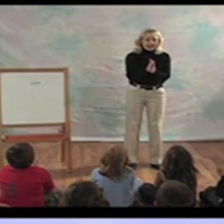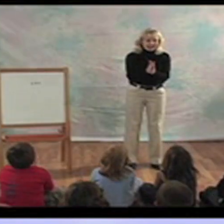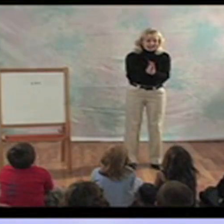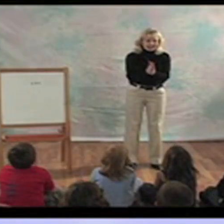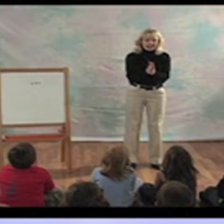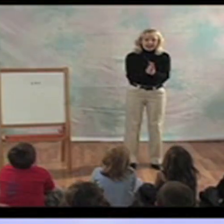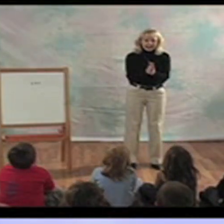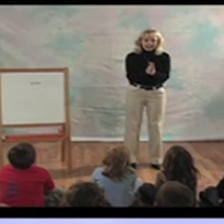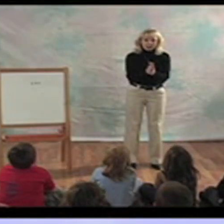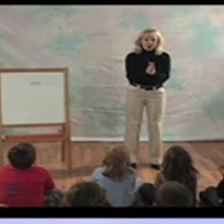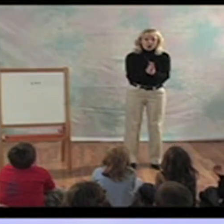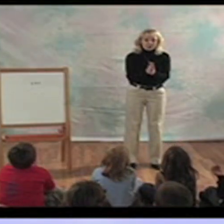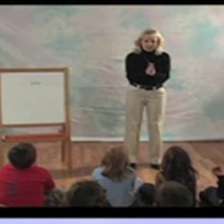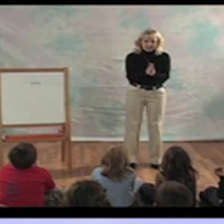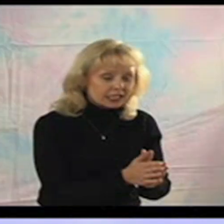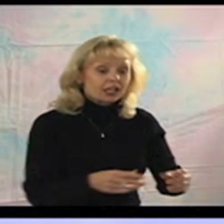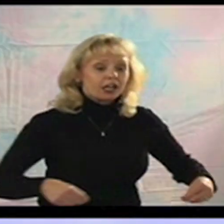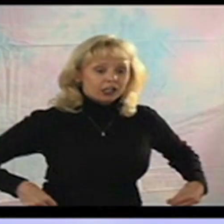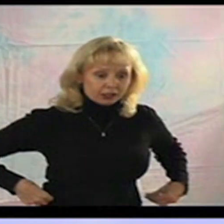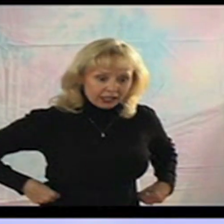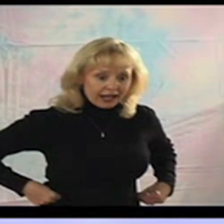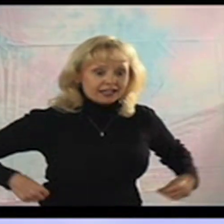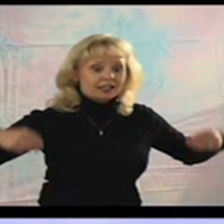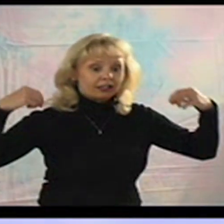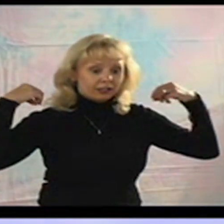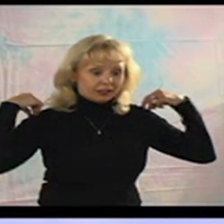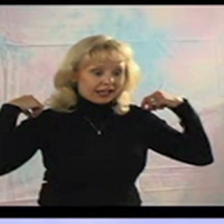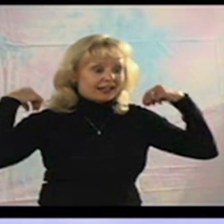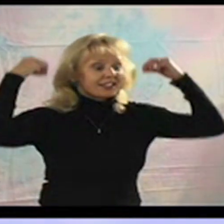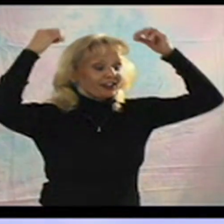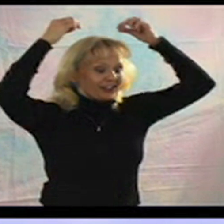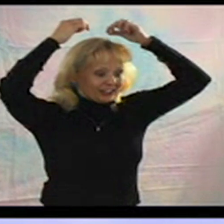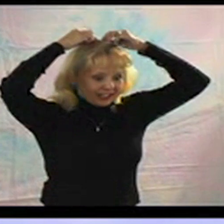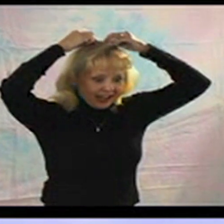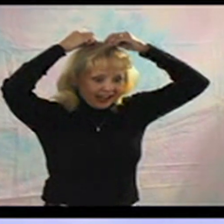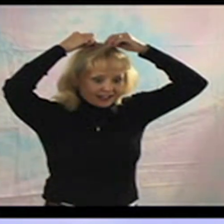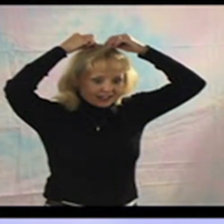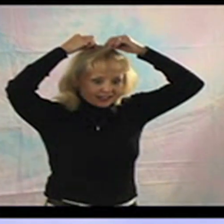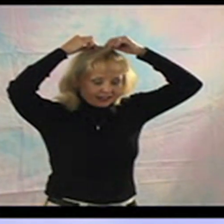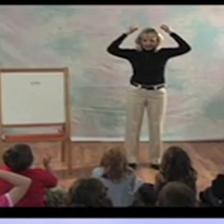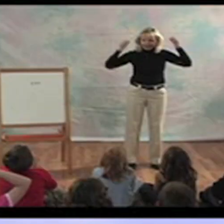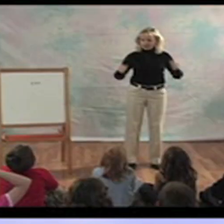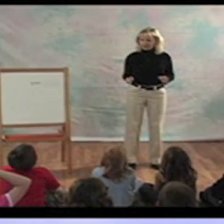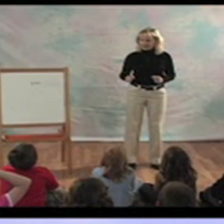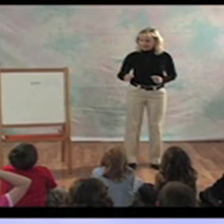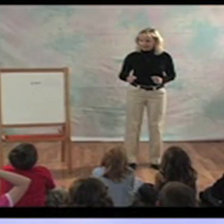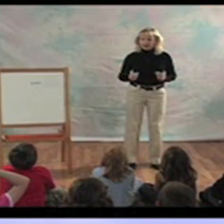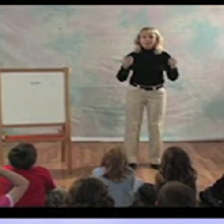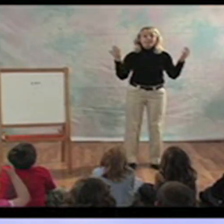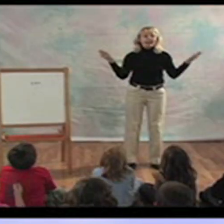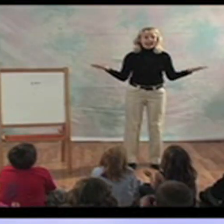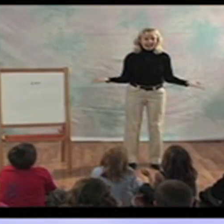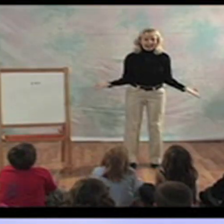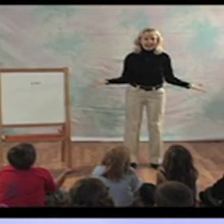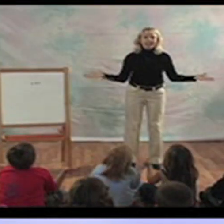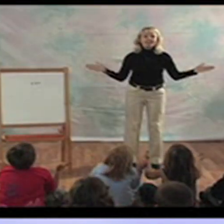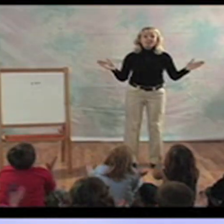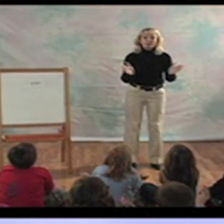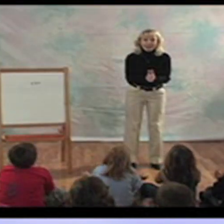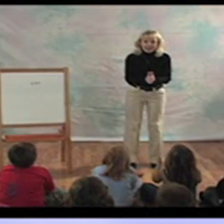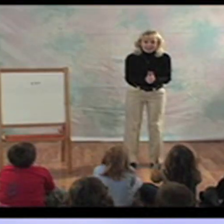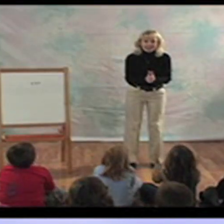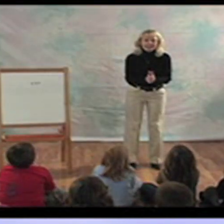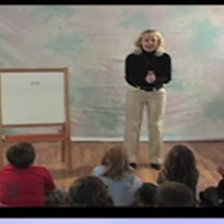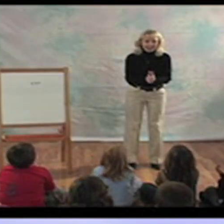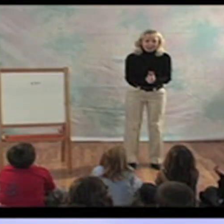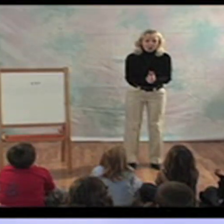space, l-o-t, a lot, a lot, a lot. Okay, try it again. A